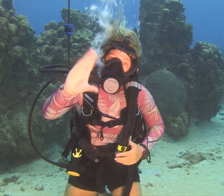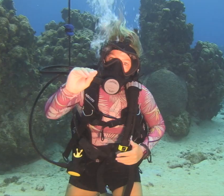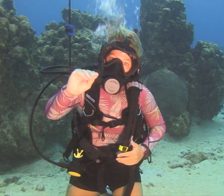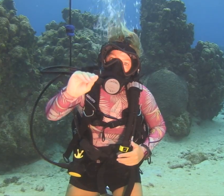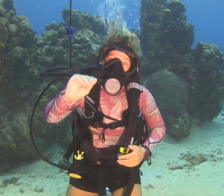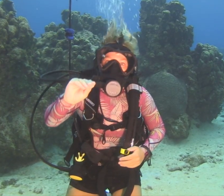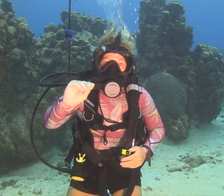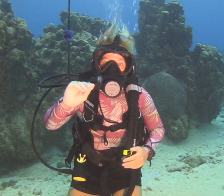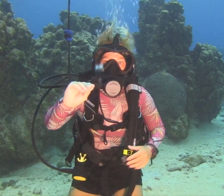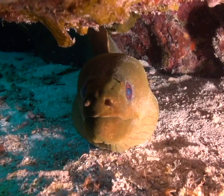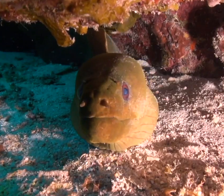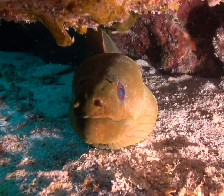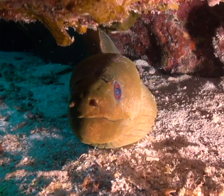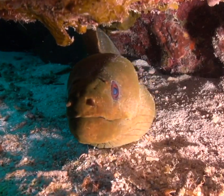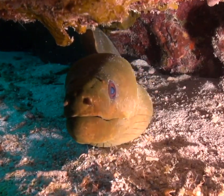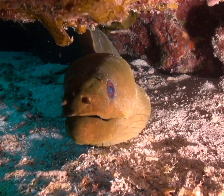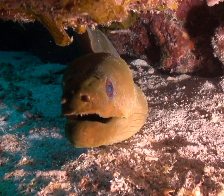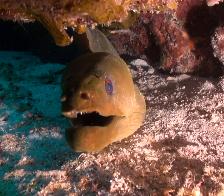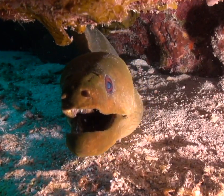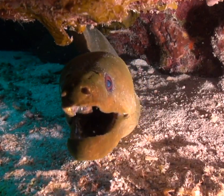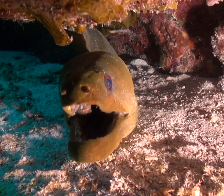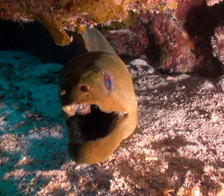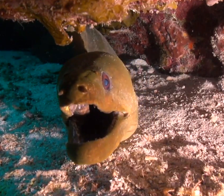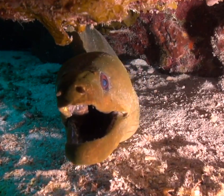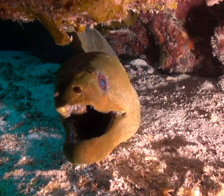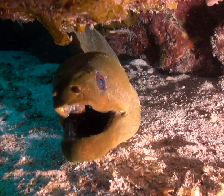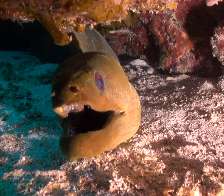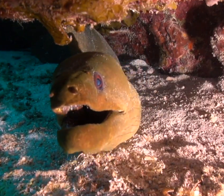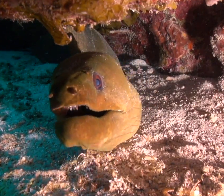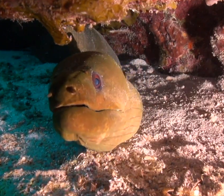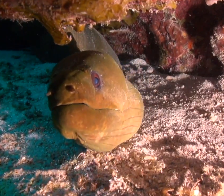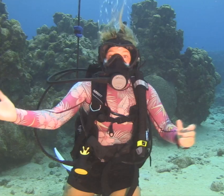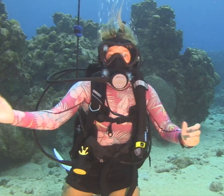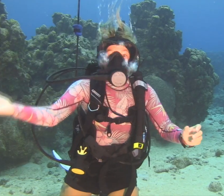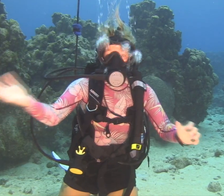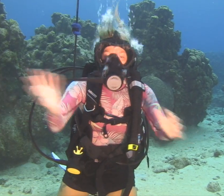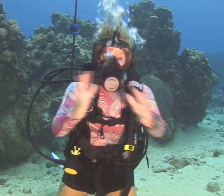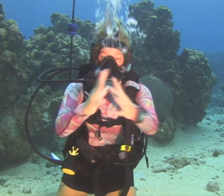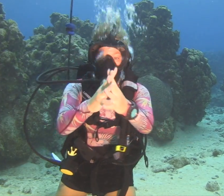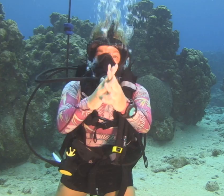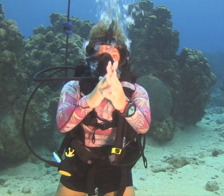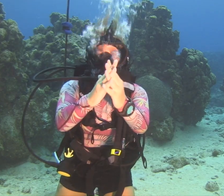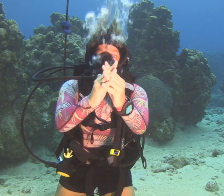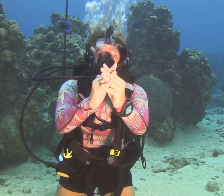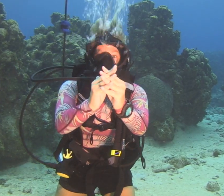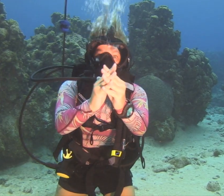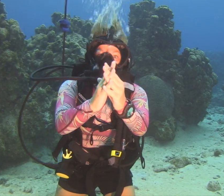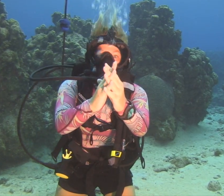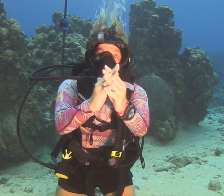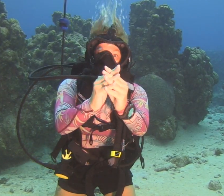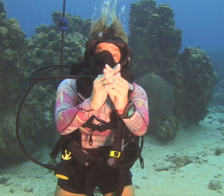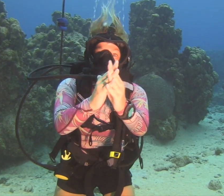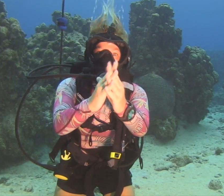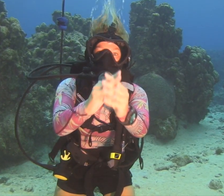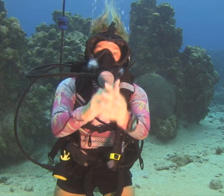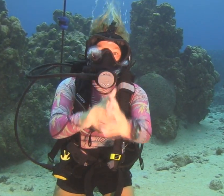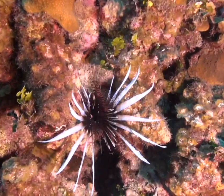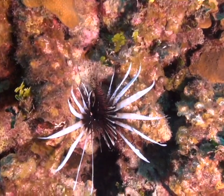that would mean I've seen a moray eel. If I have done this to you, that means a